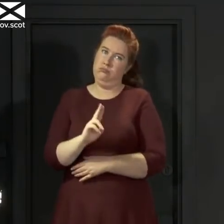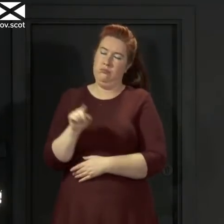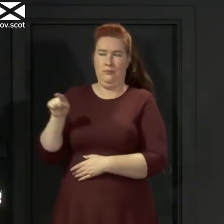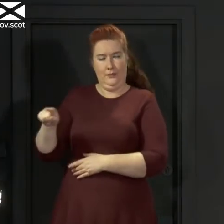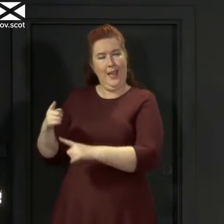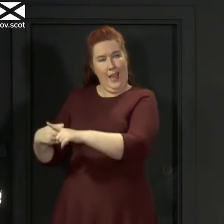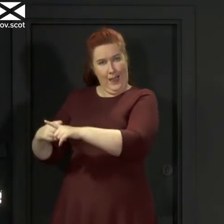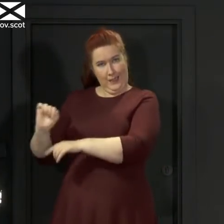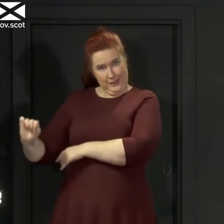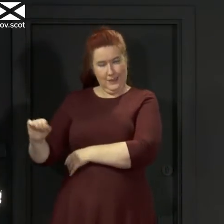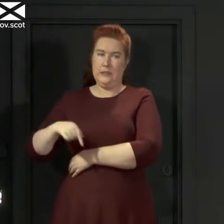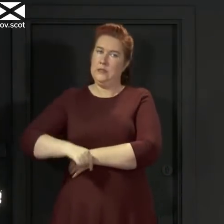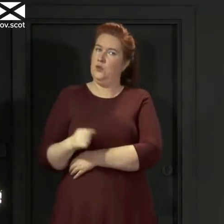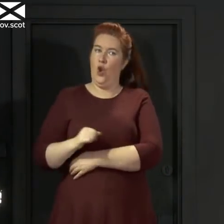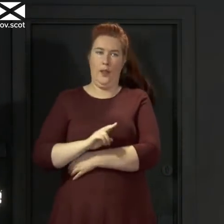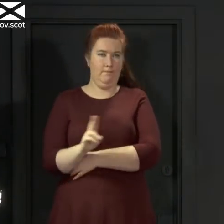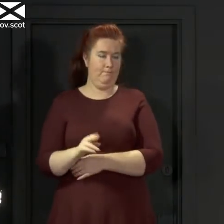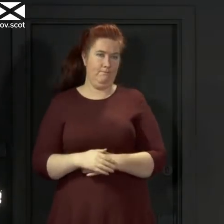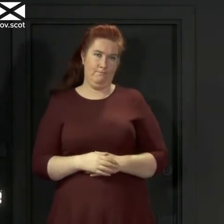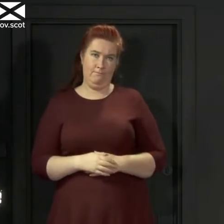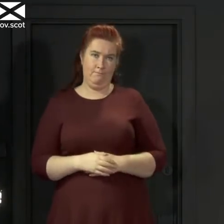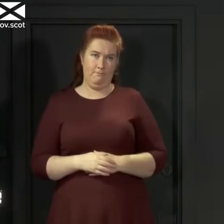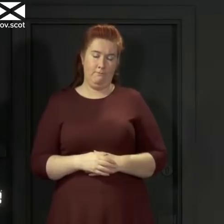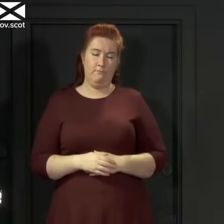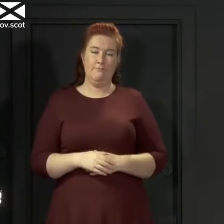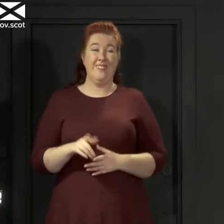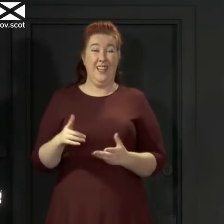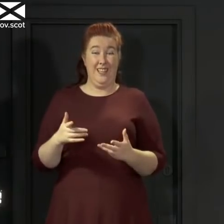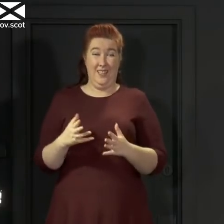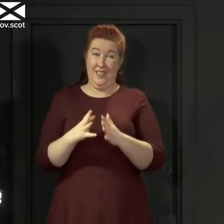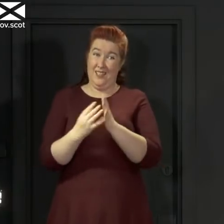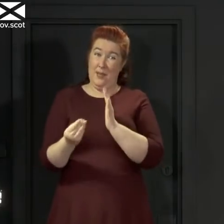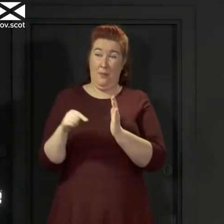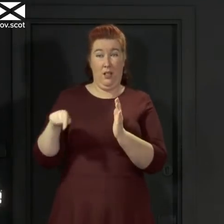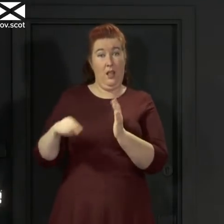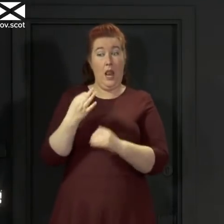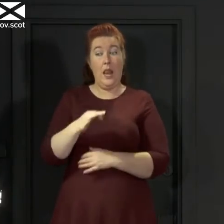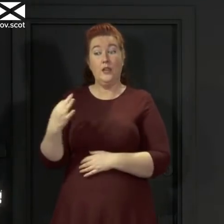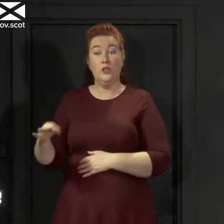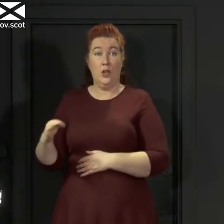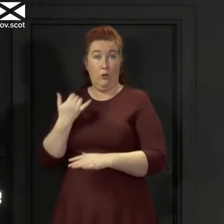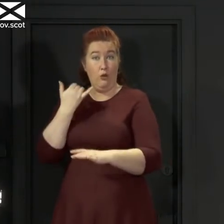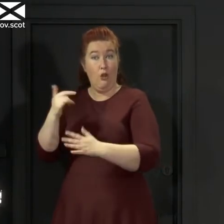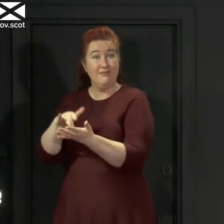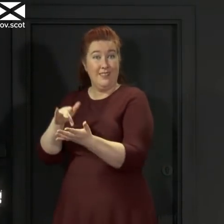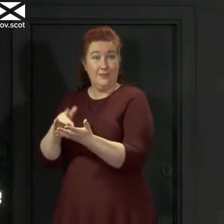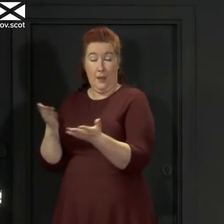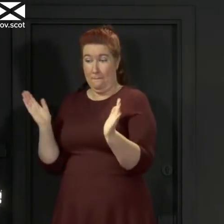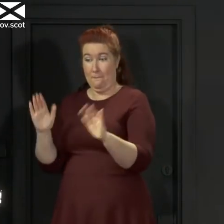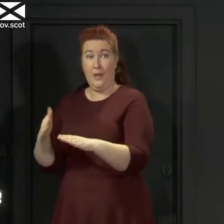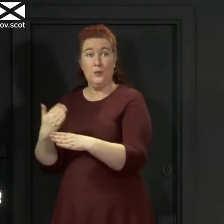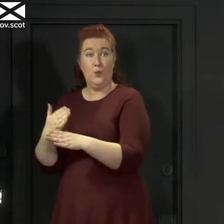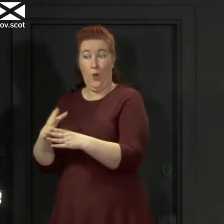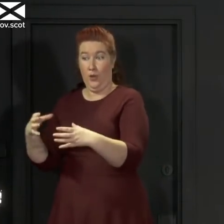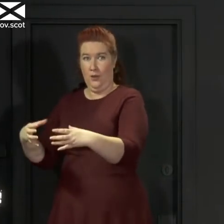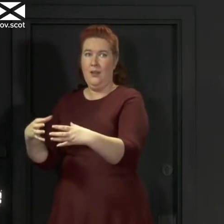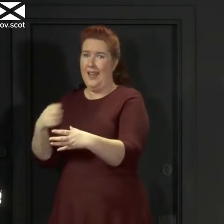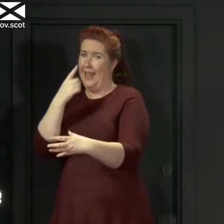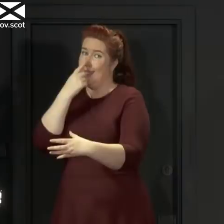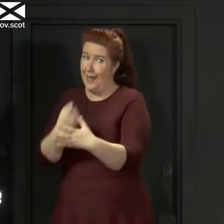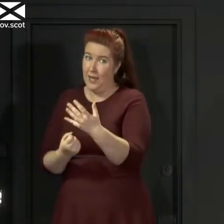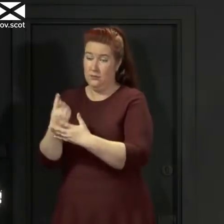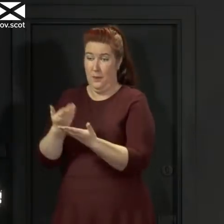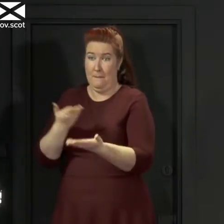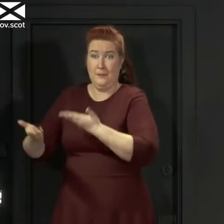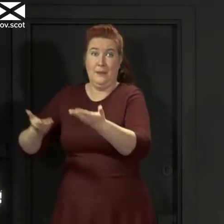of cases I've just talked about around the call centre in Lanarkshire is a salutary reminder that transmission of this virus can occur in workplaces